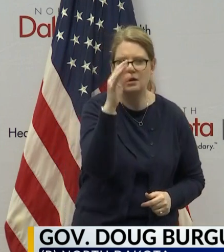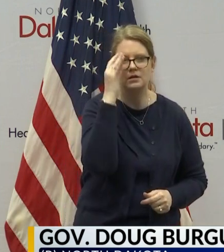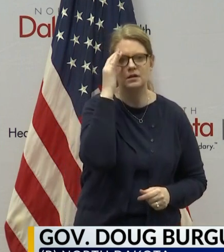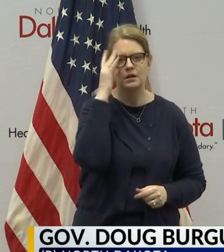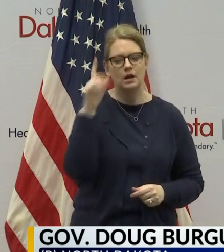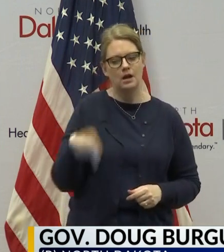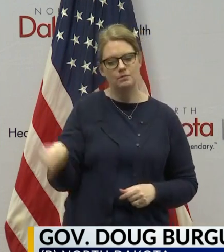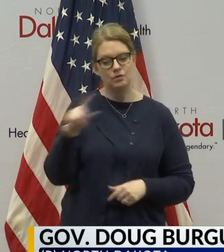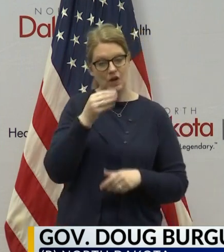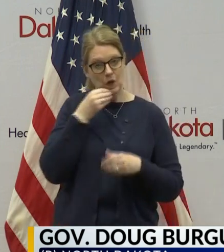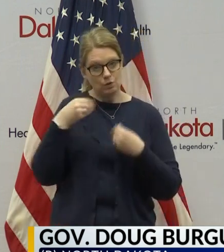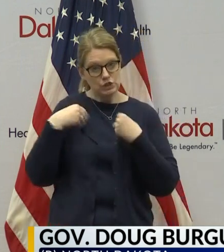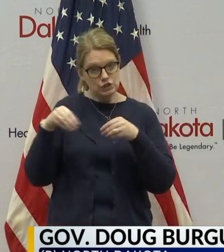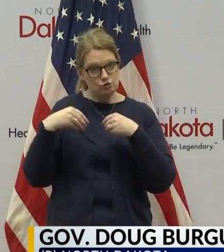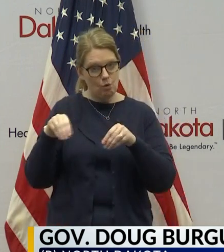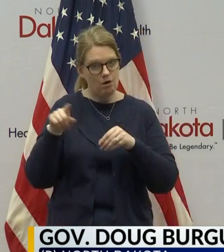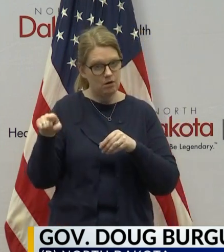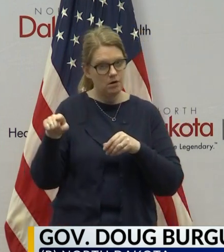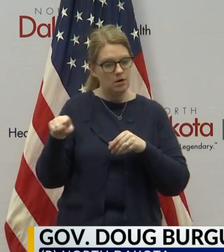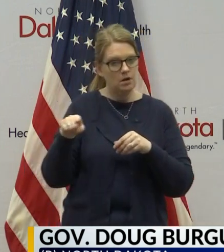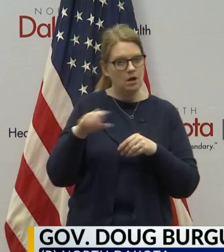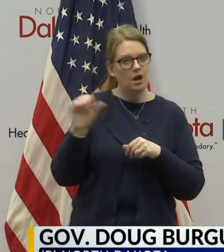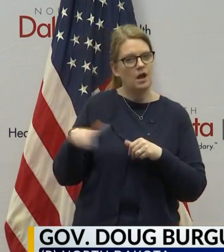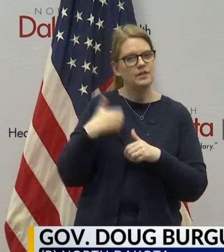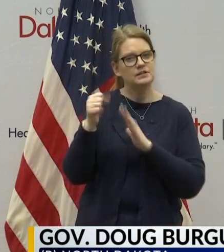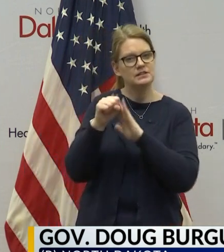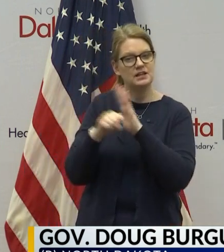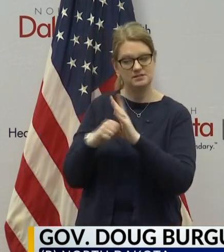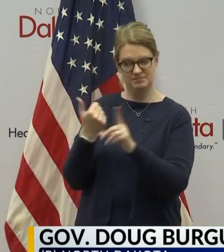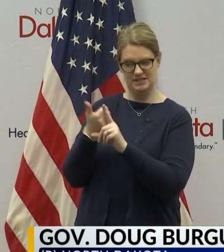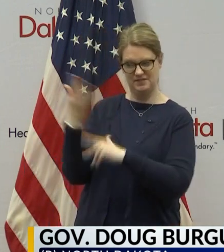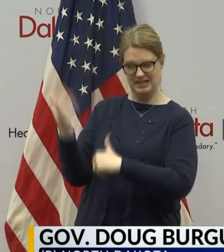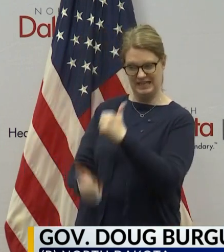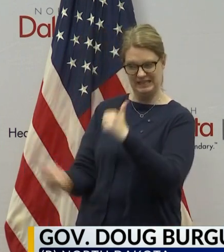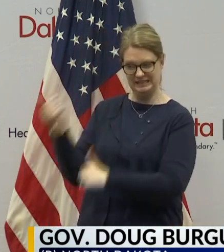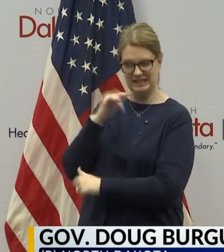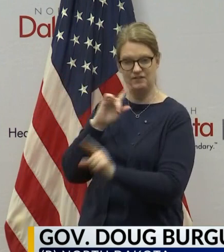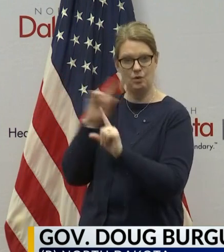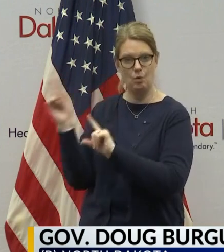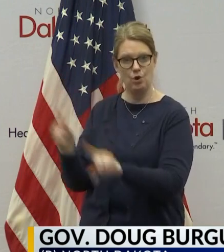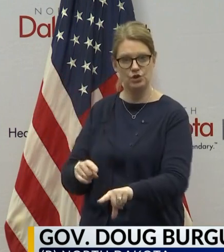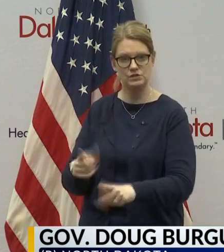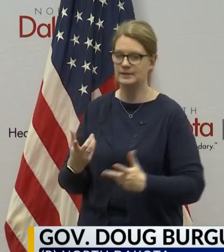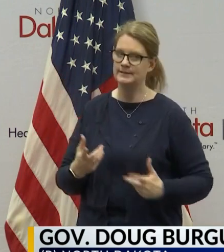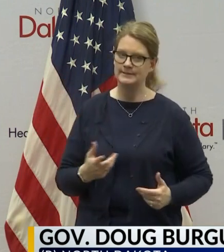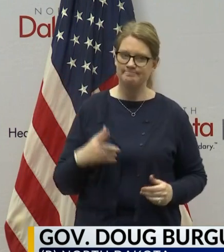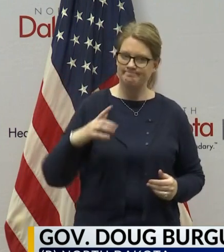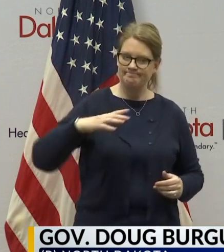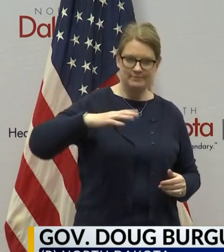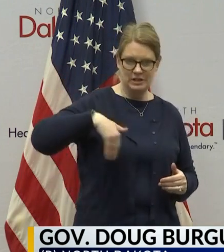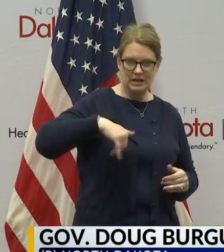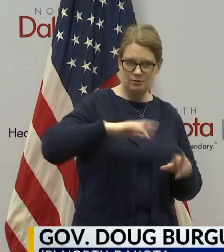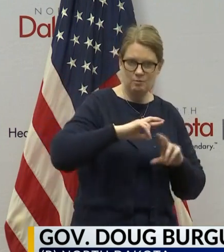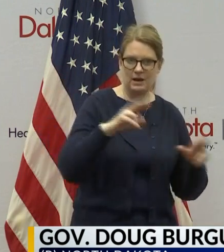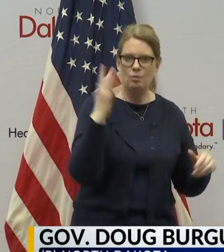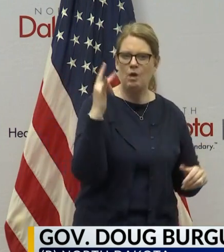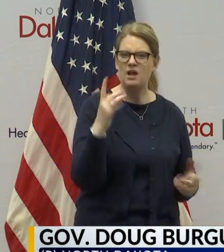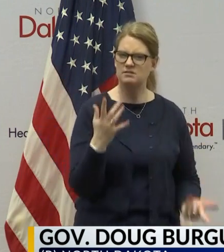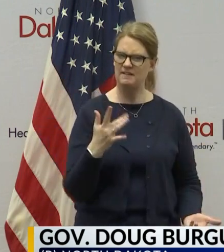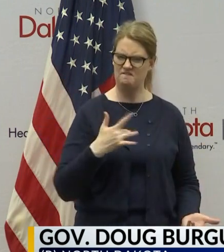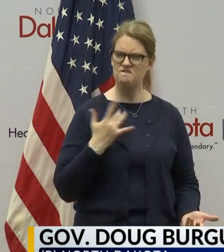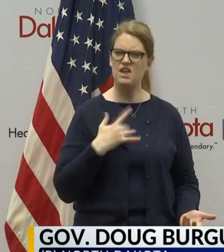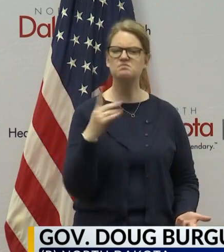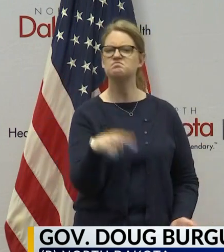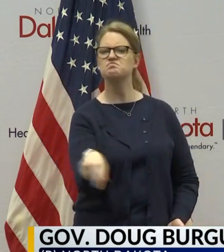other states have instituted executive orders. We're not prepared to do that because we think that North Dakotans are smart enough to,